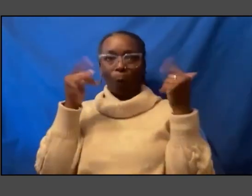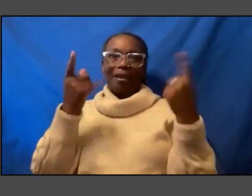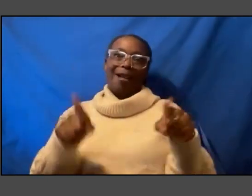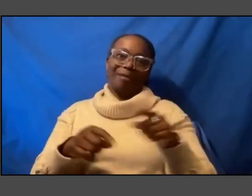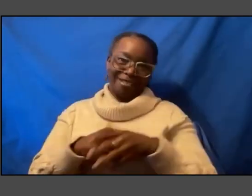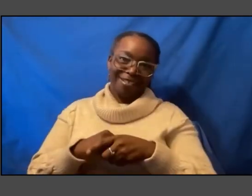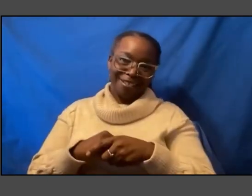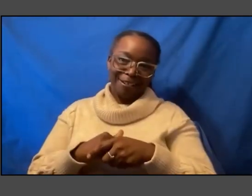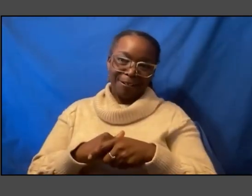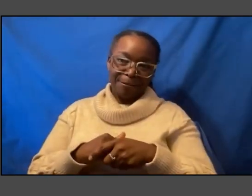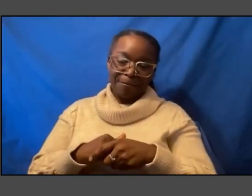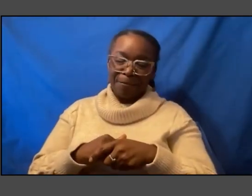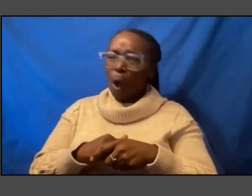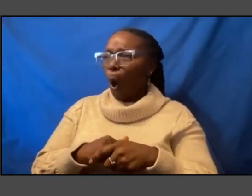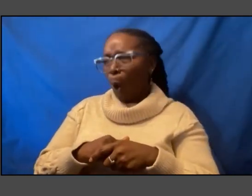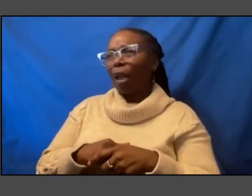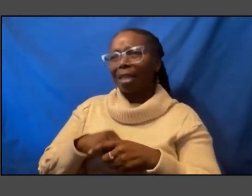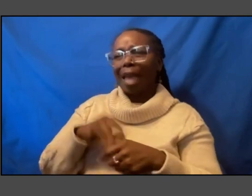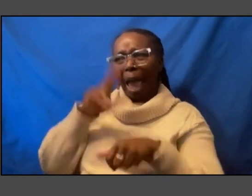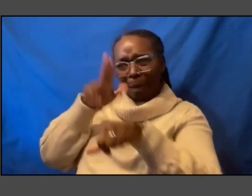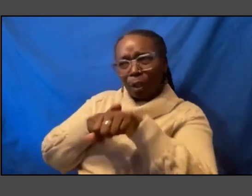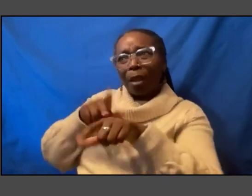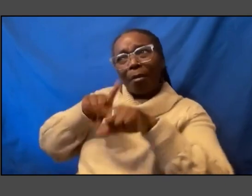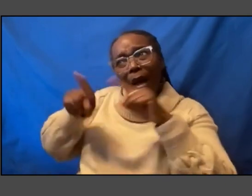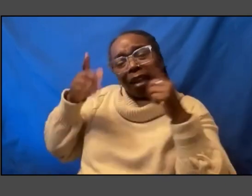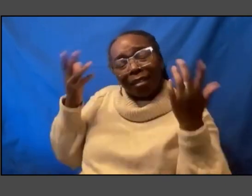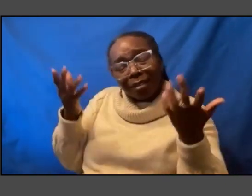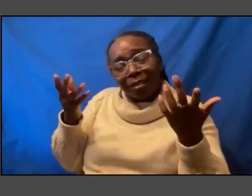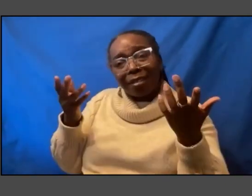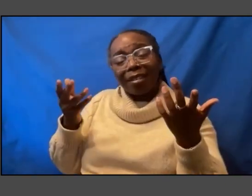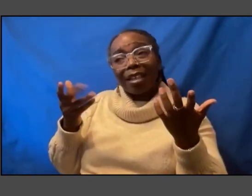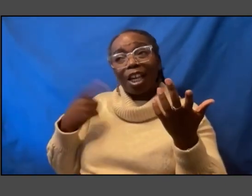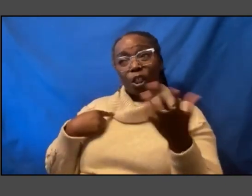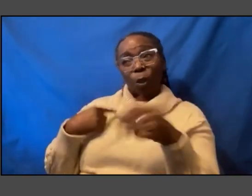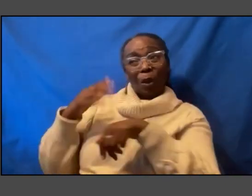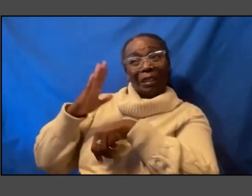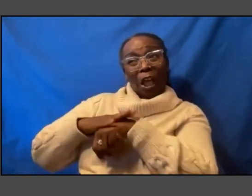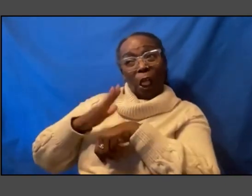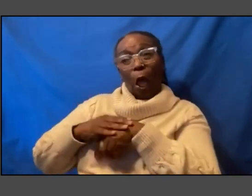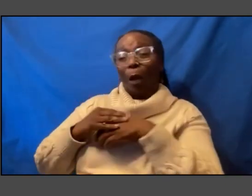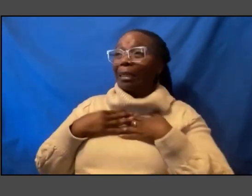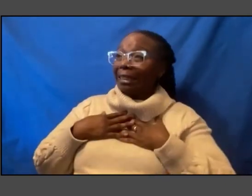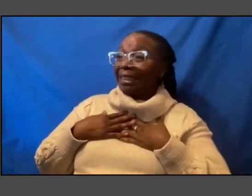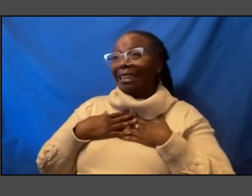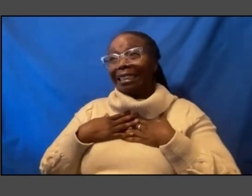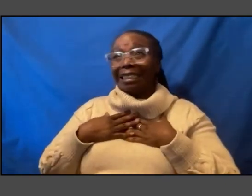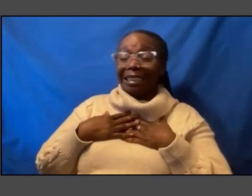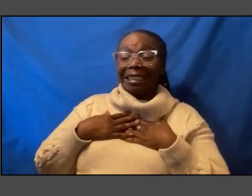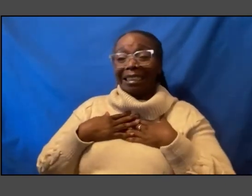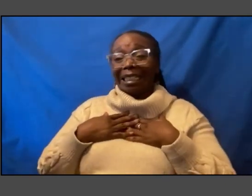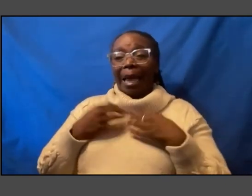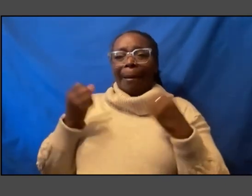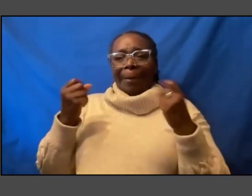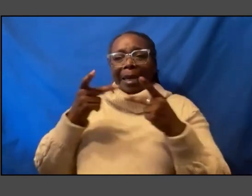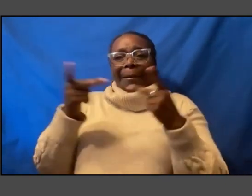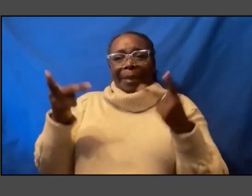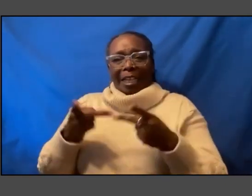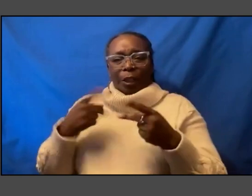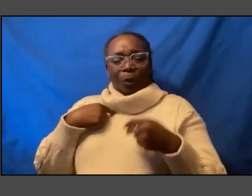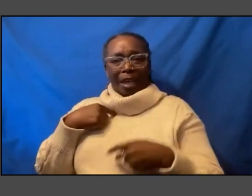absolutely but you know to the alarm I mean you know there are so many places we could look but one need only turn to the state of